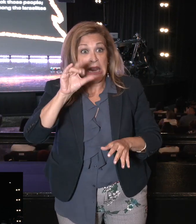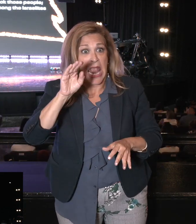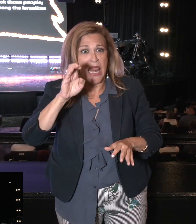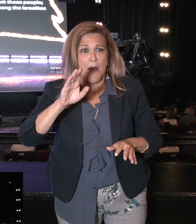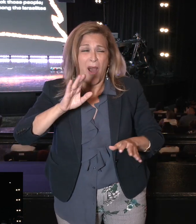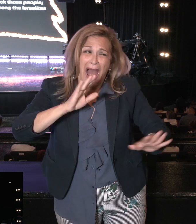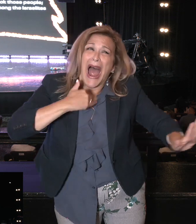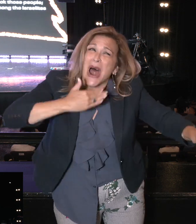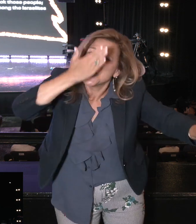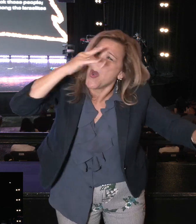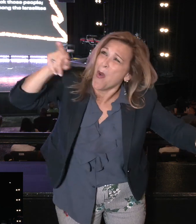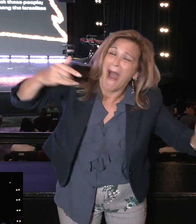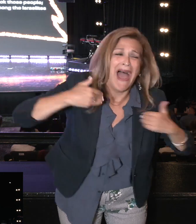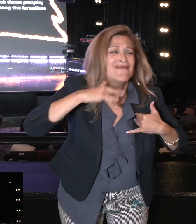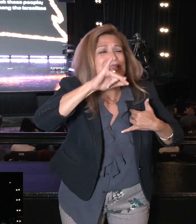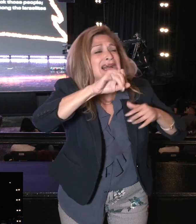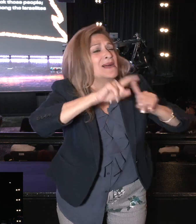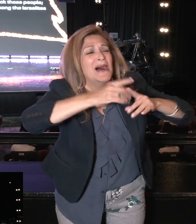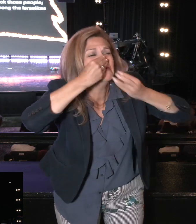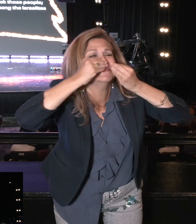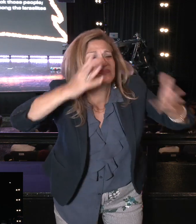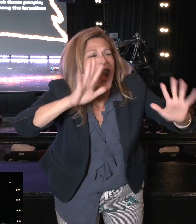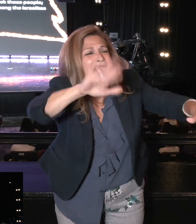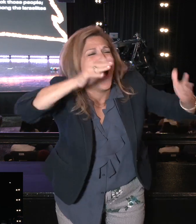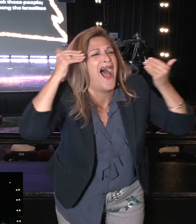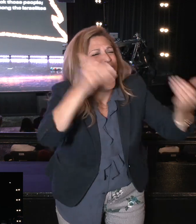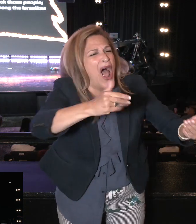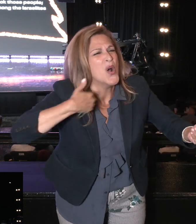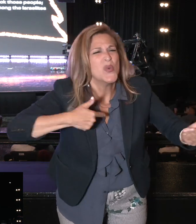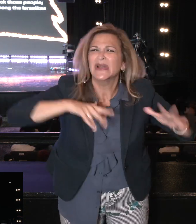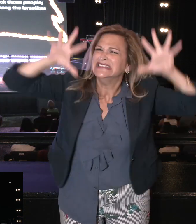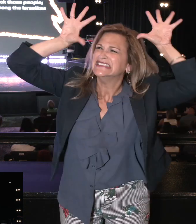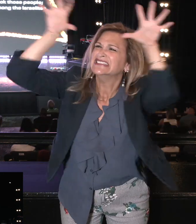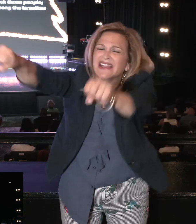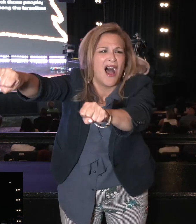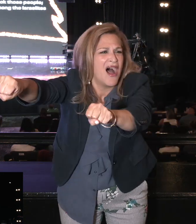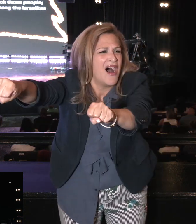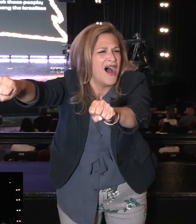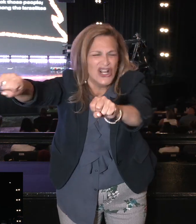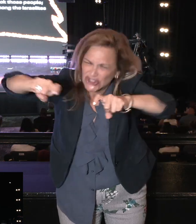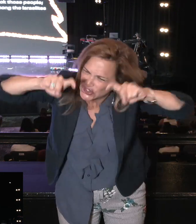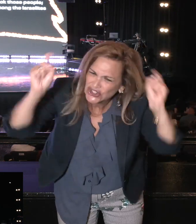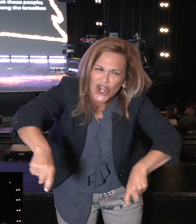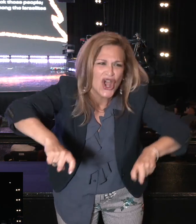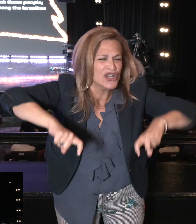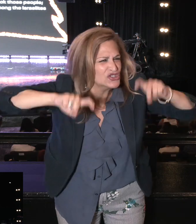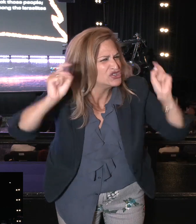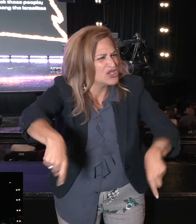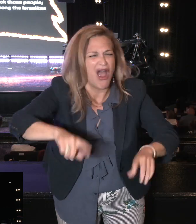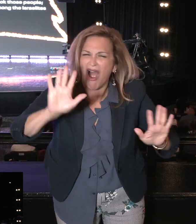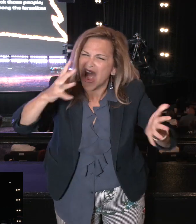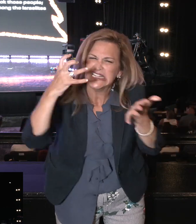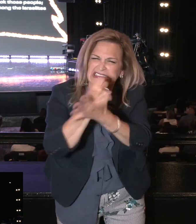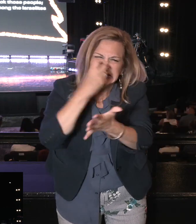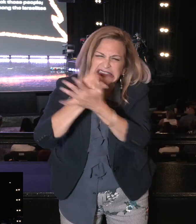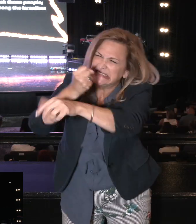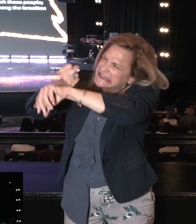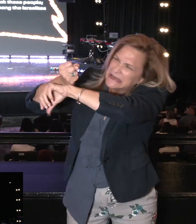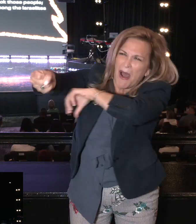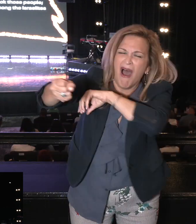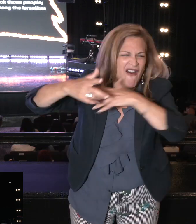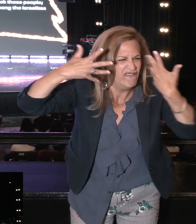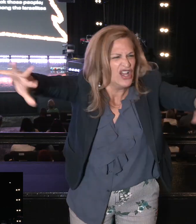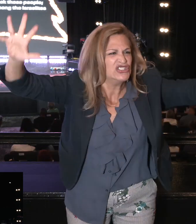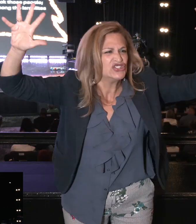possession of the land. There's the Caleb spirit. We should go up and take possession of land, for we can certainly do it.